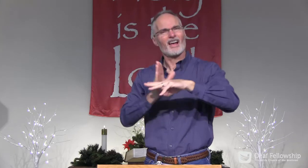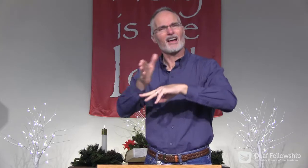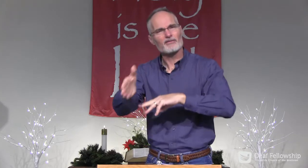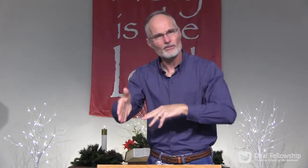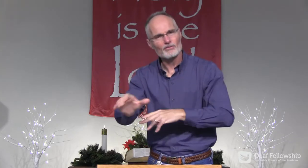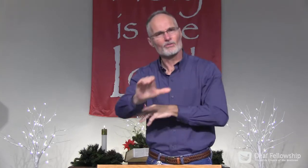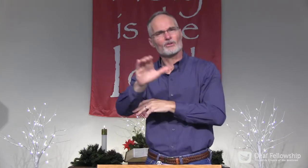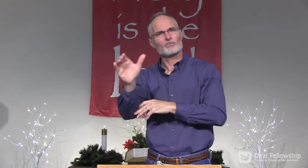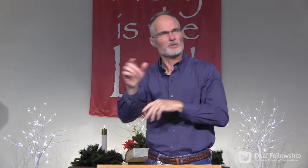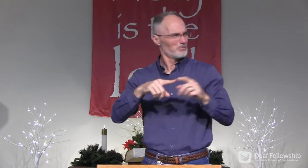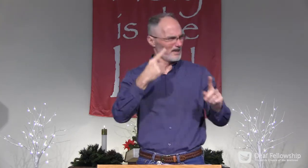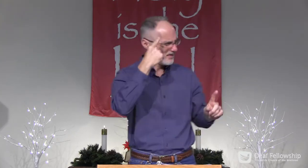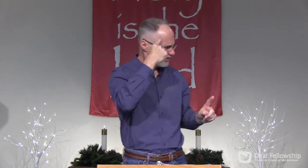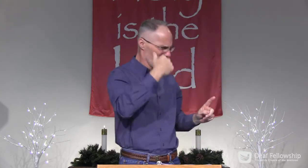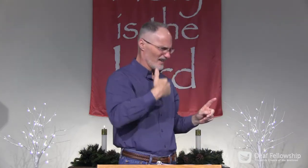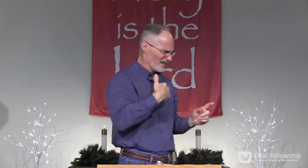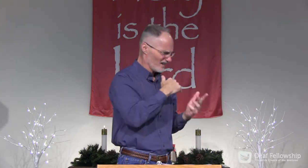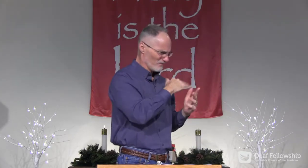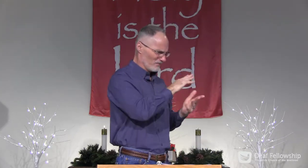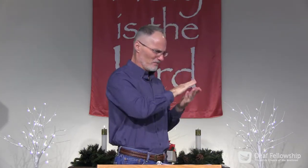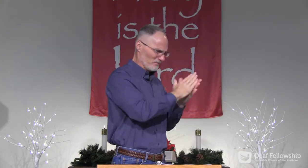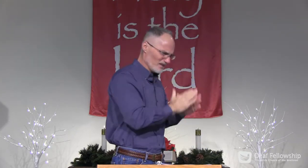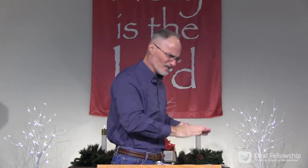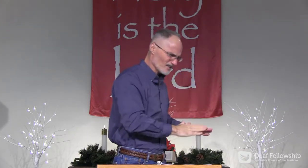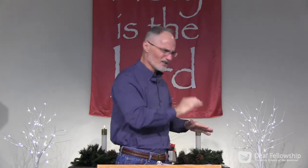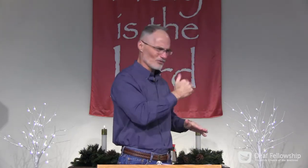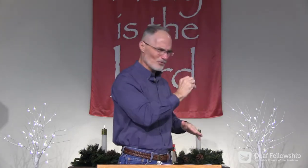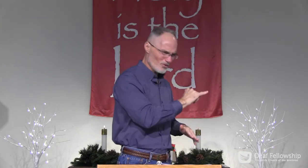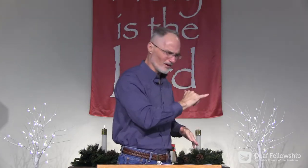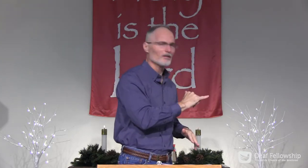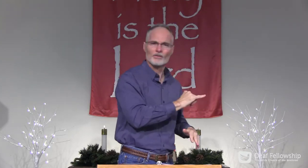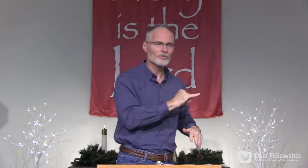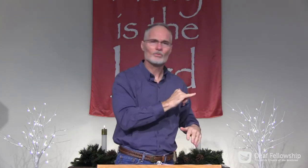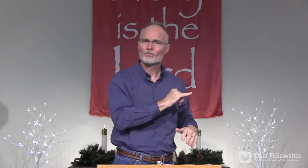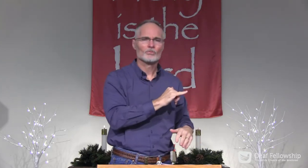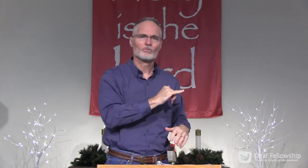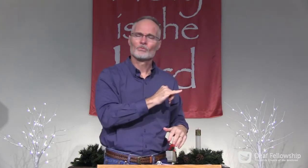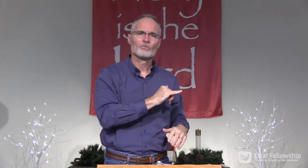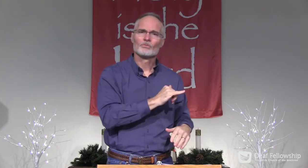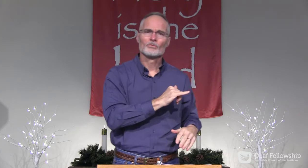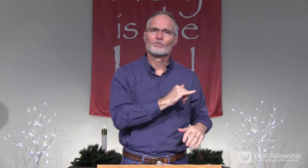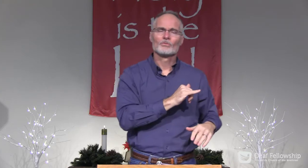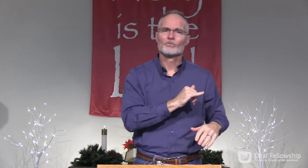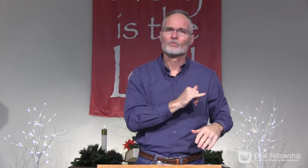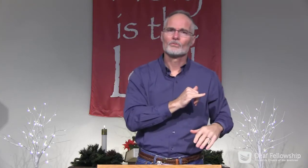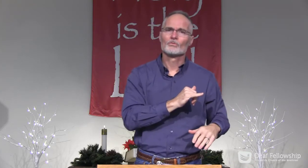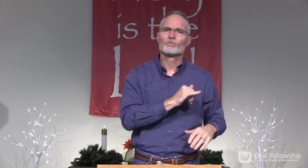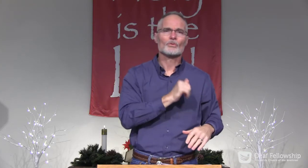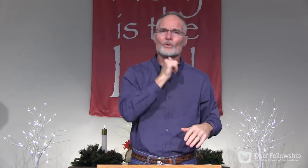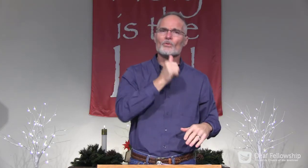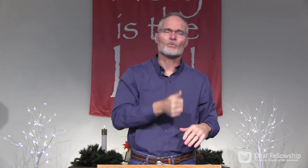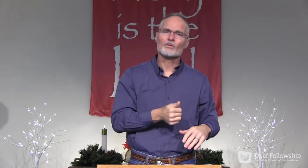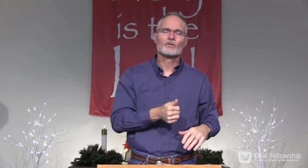divorce rates climb after the holidays? If it truly brings peace and joy, we wouldn't see that.